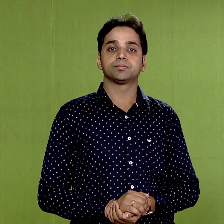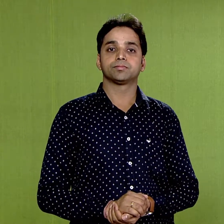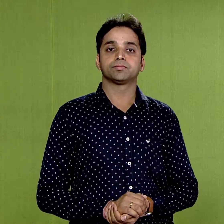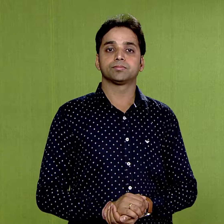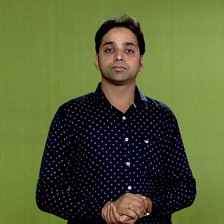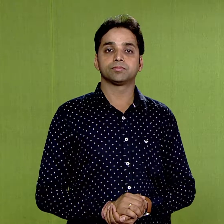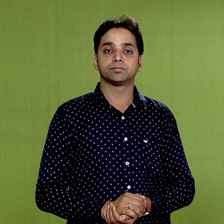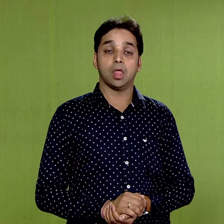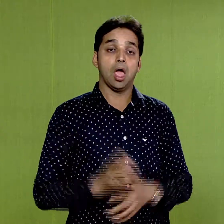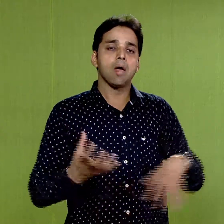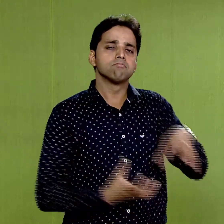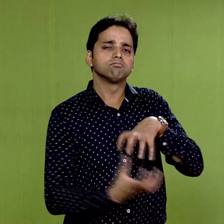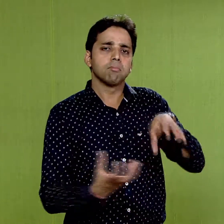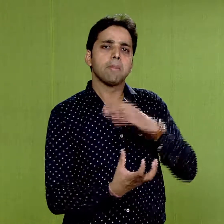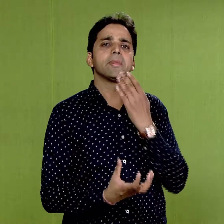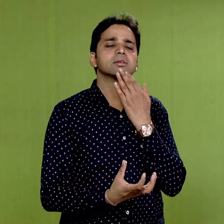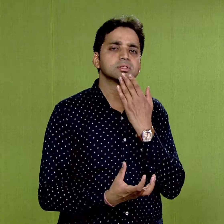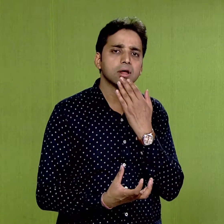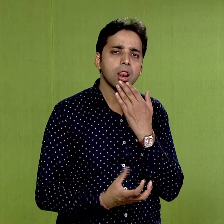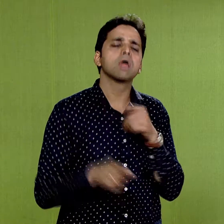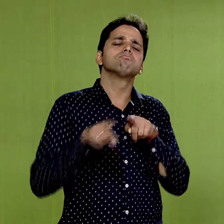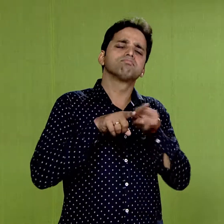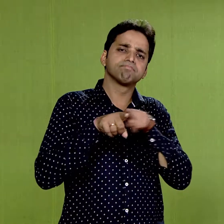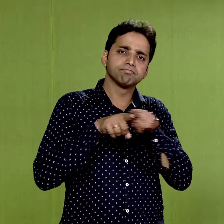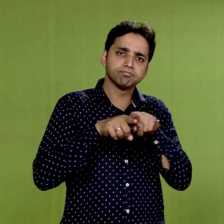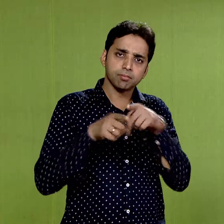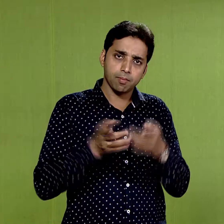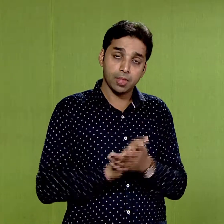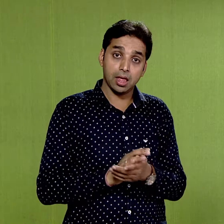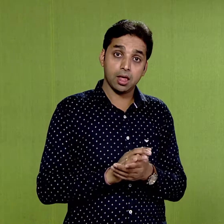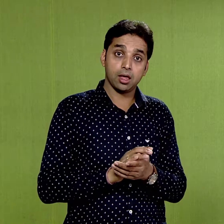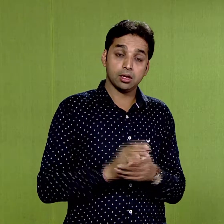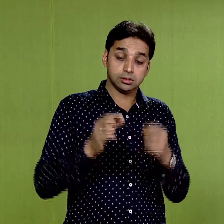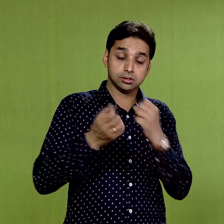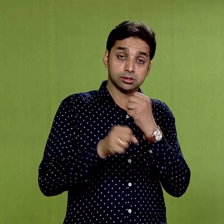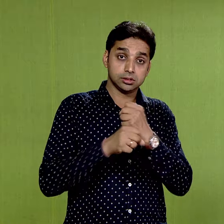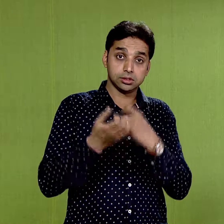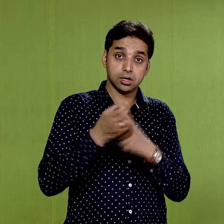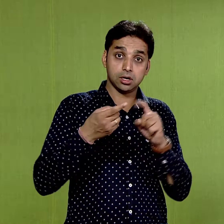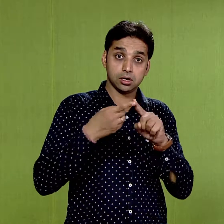Mixed colors, example, grey were used on rare occasions.